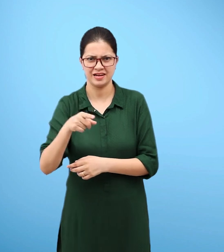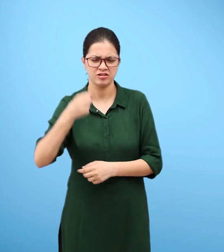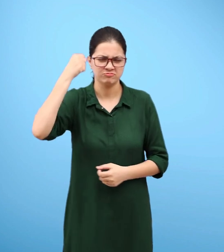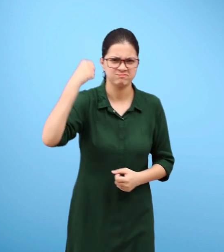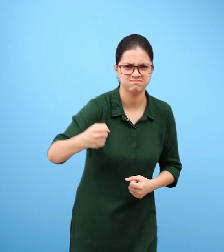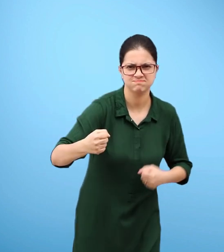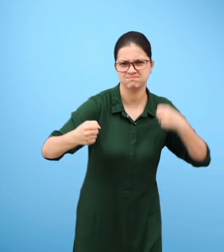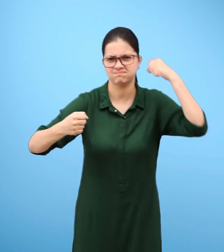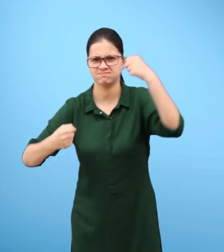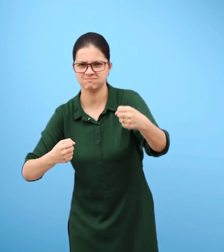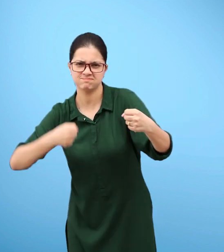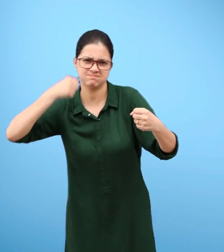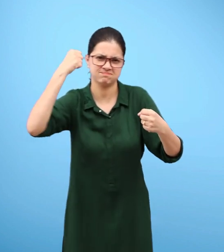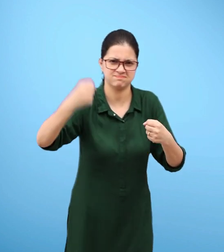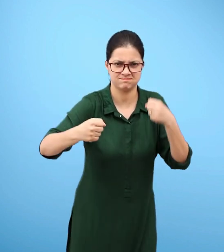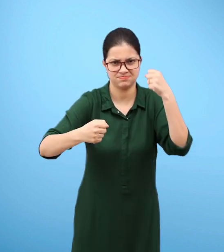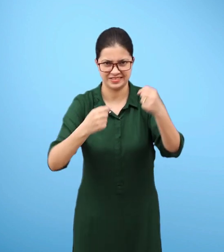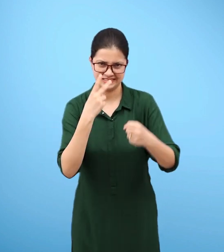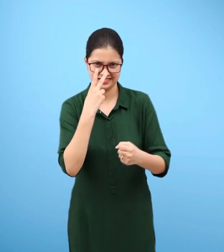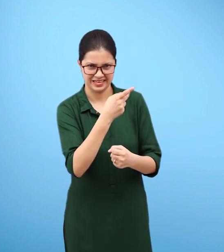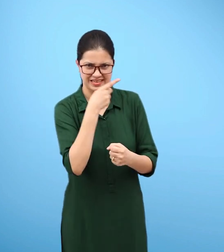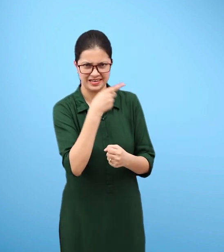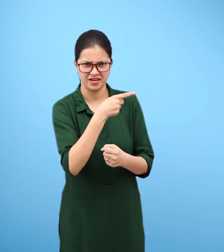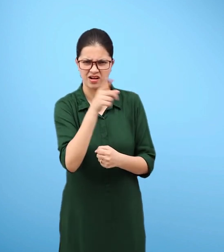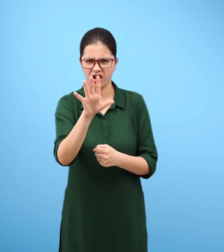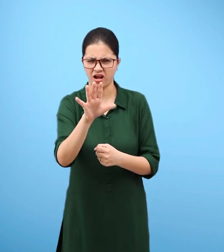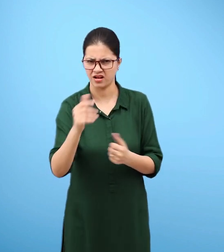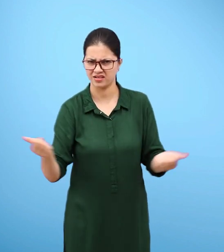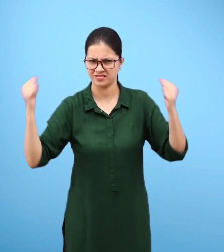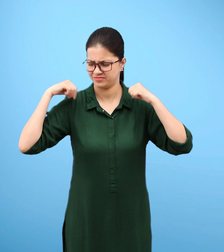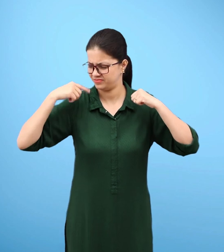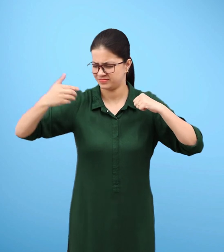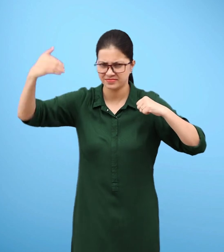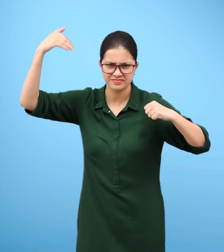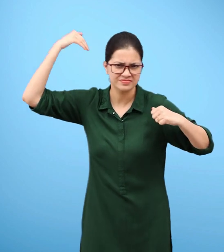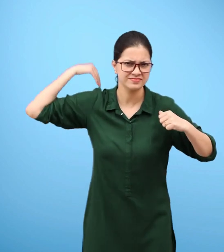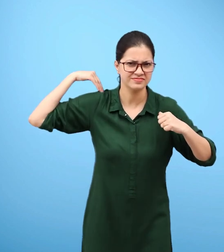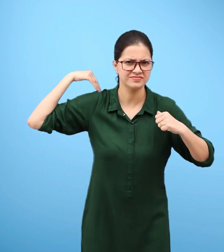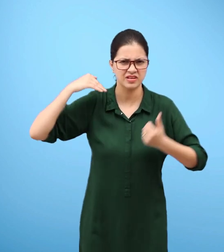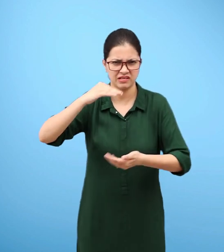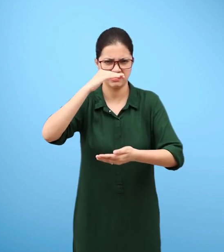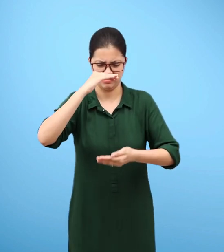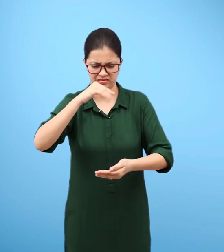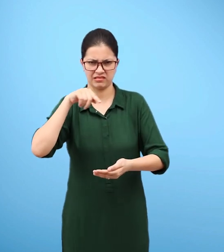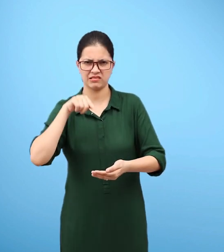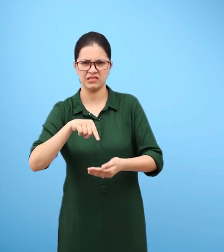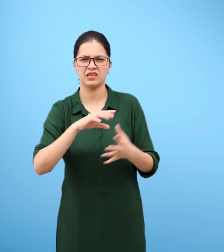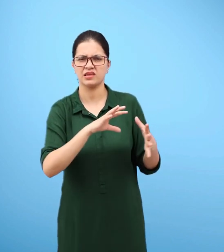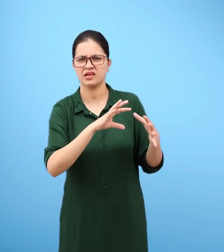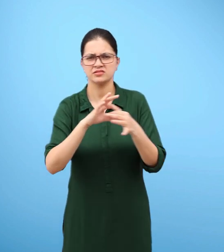while climbing high mountains. Figure 15